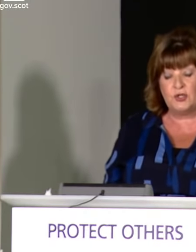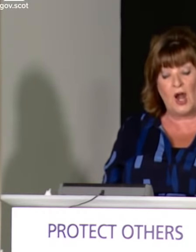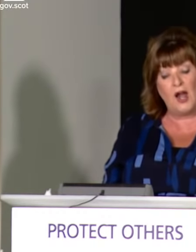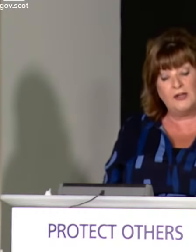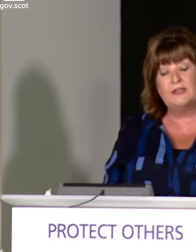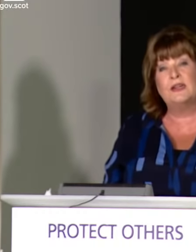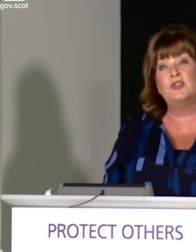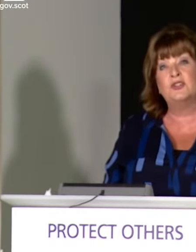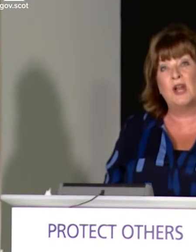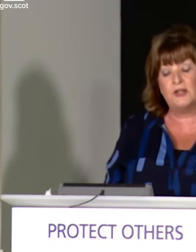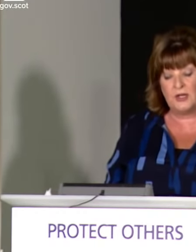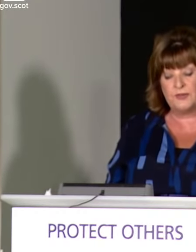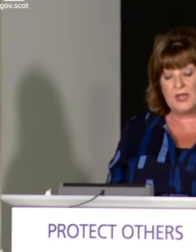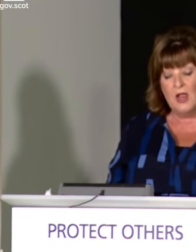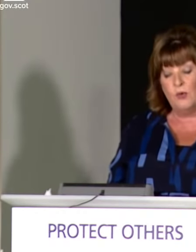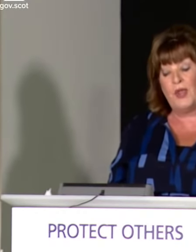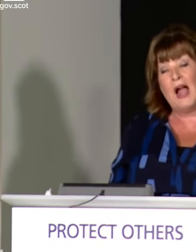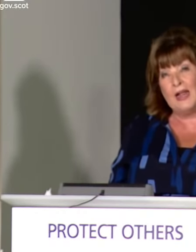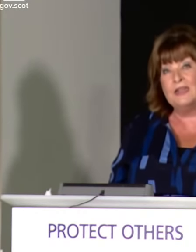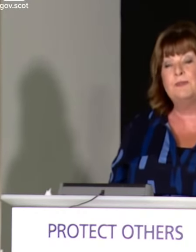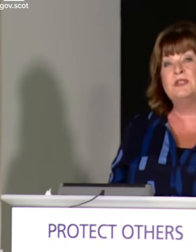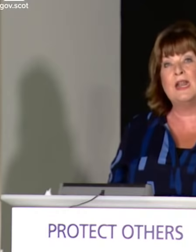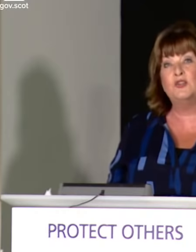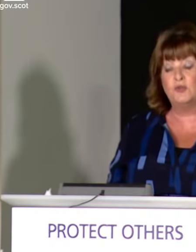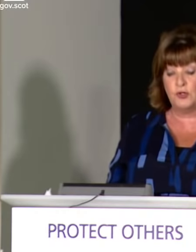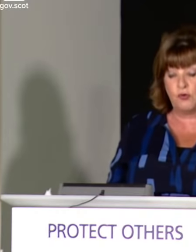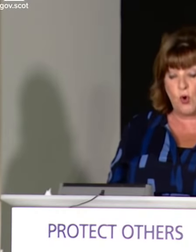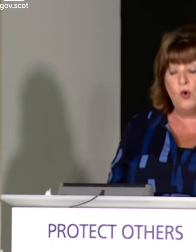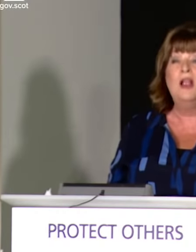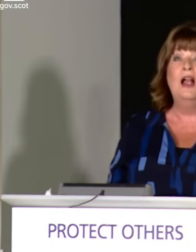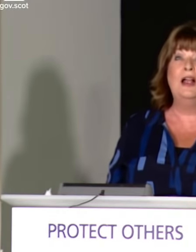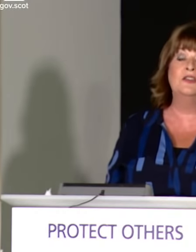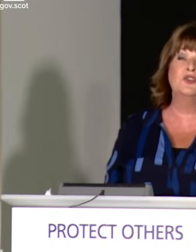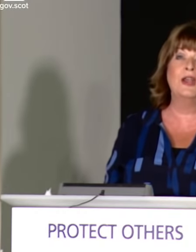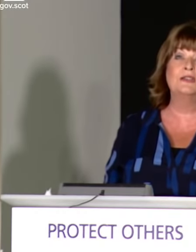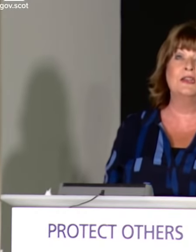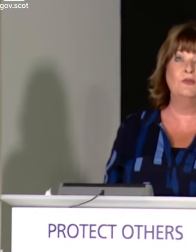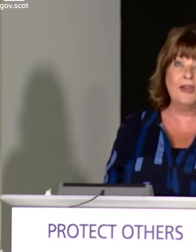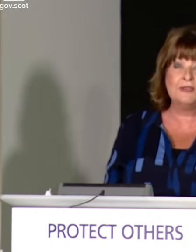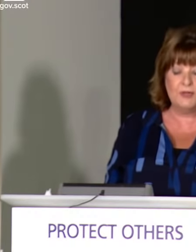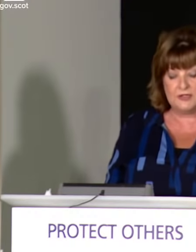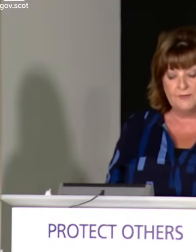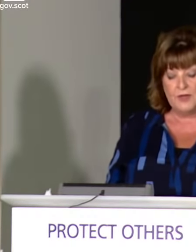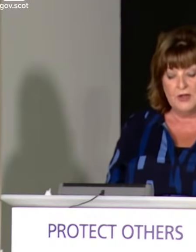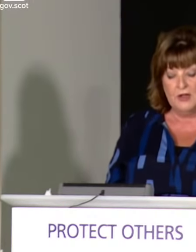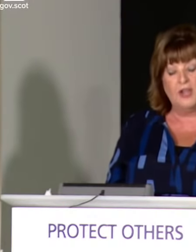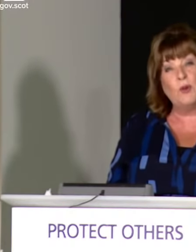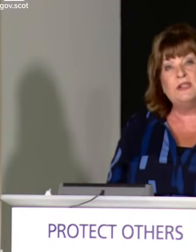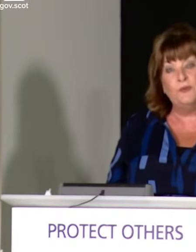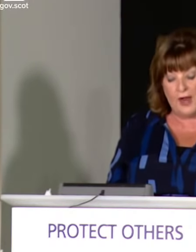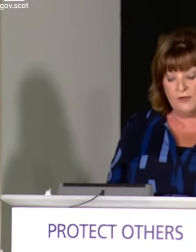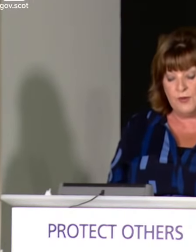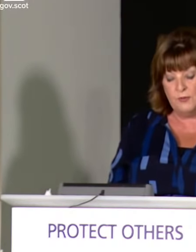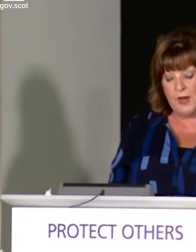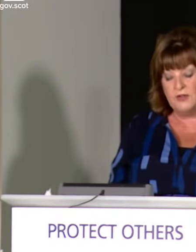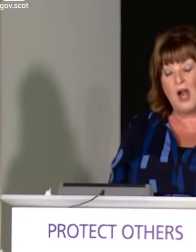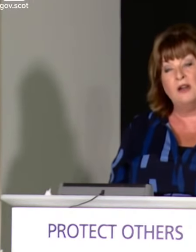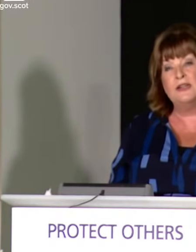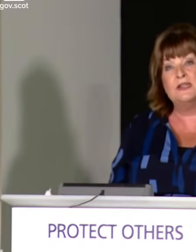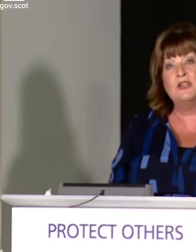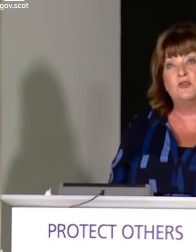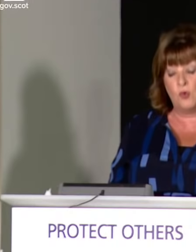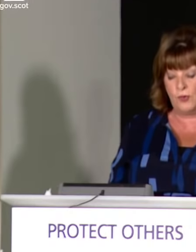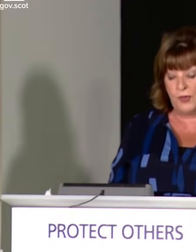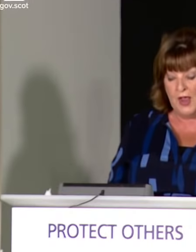grants to early-stage start-ups with the highest potential to grow and attract investment, a £25 million